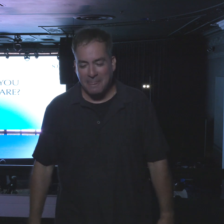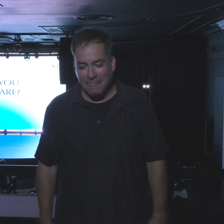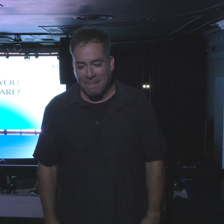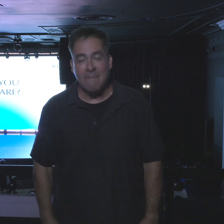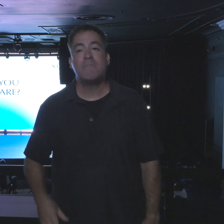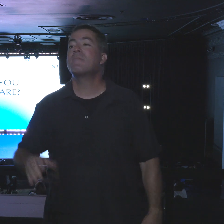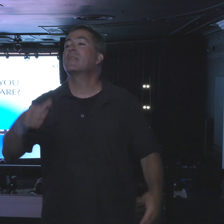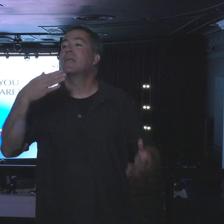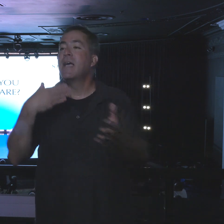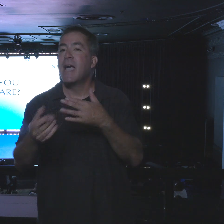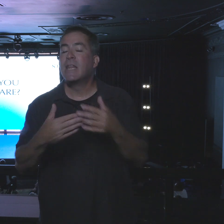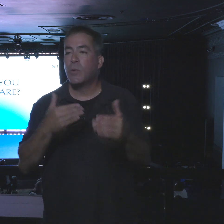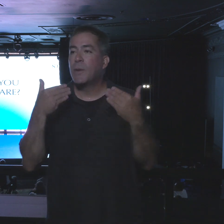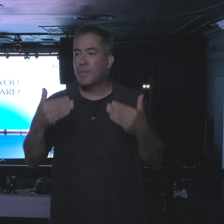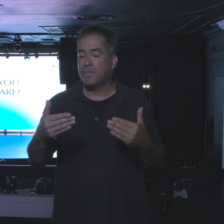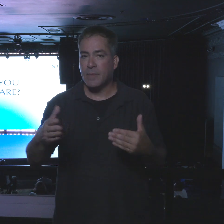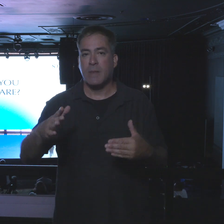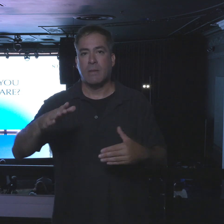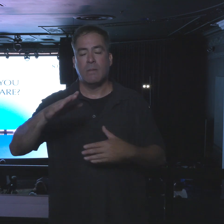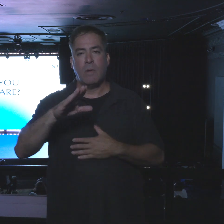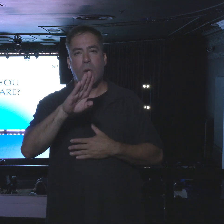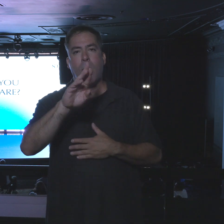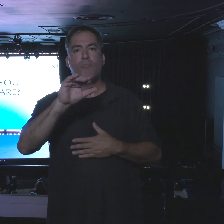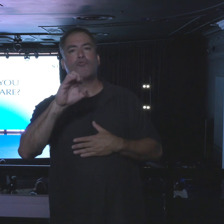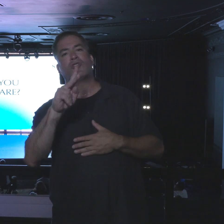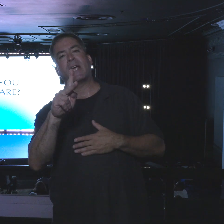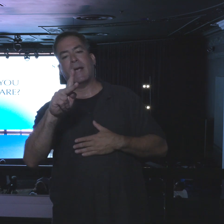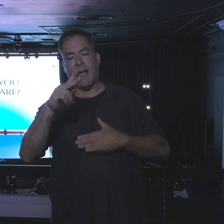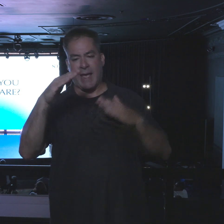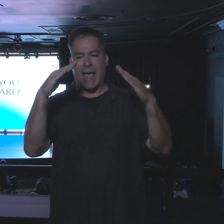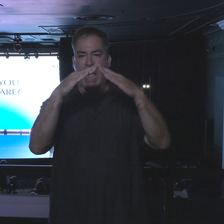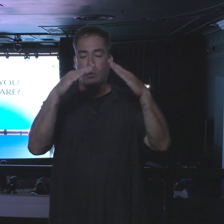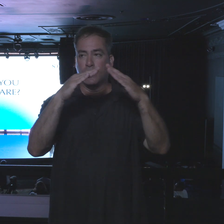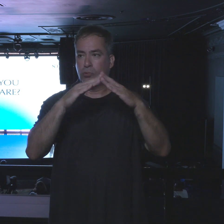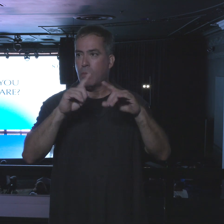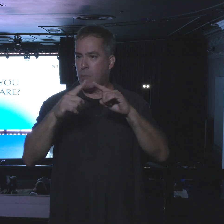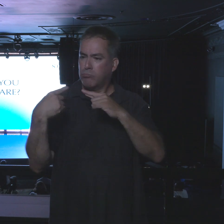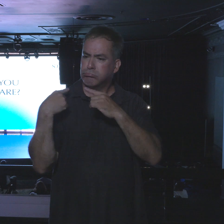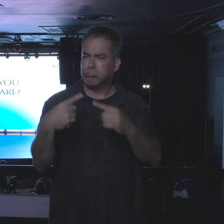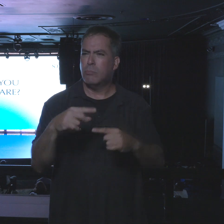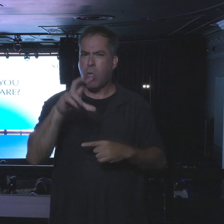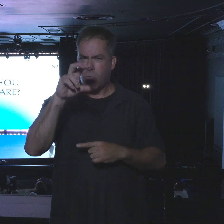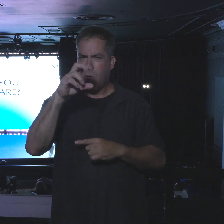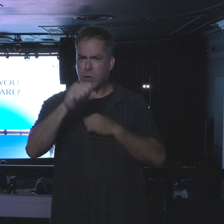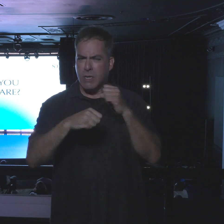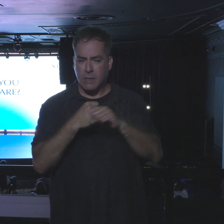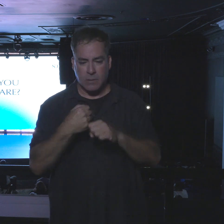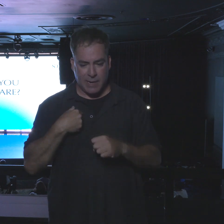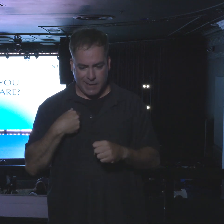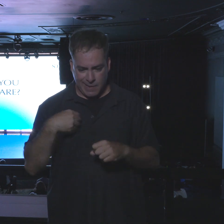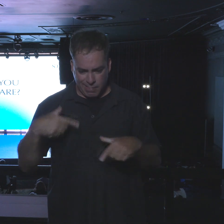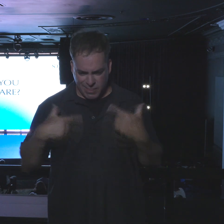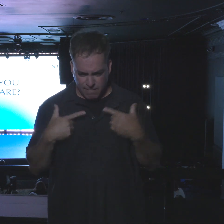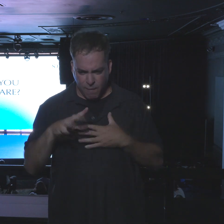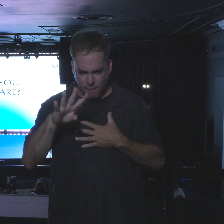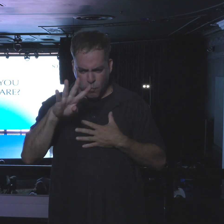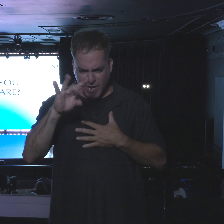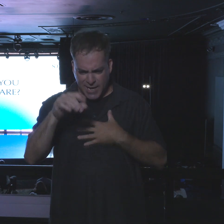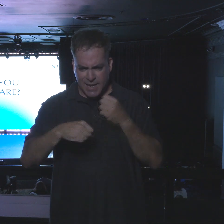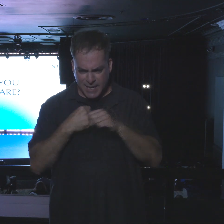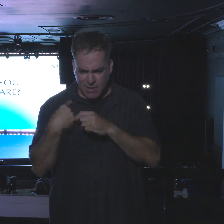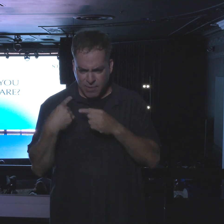Anyway, great house, but for 30 years, now I'm in my house 48 years, for the first